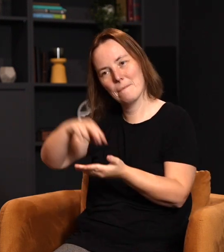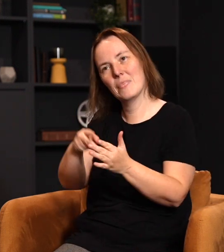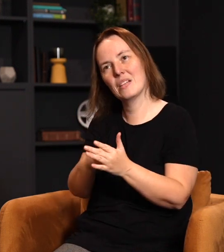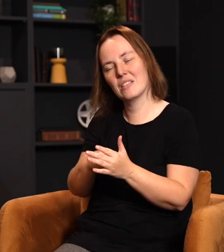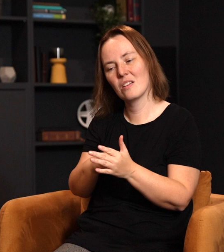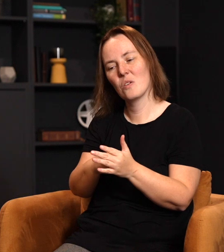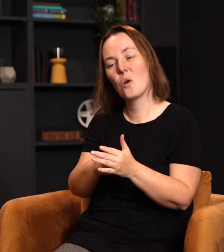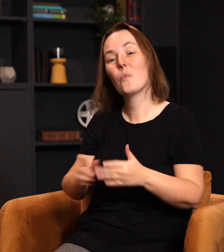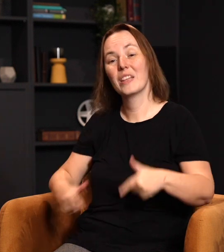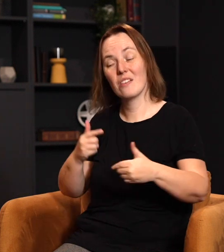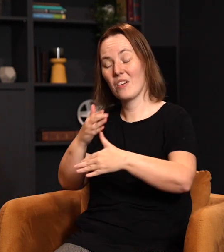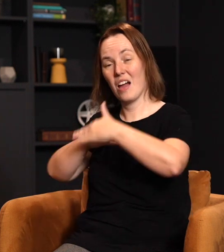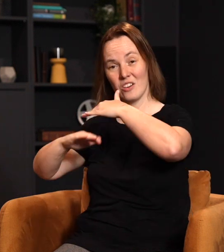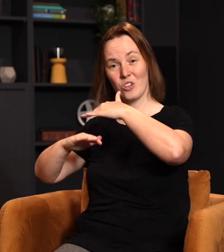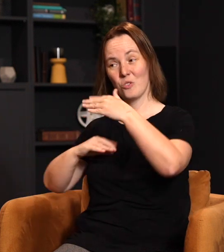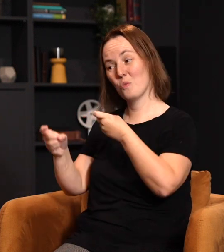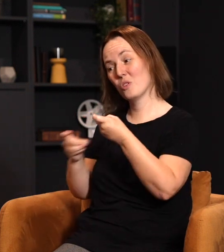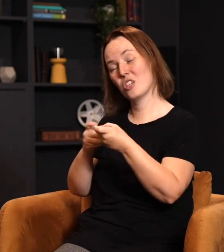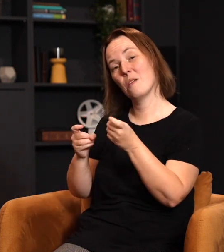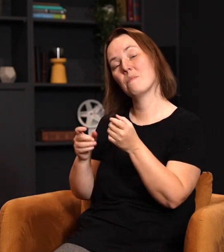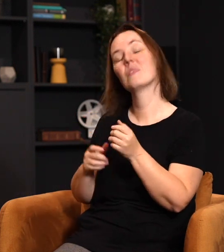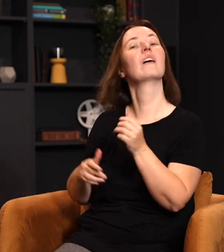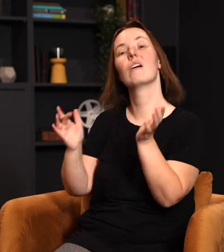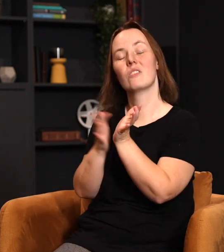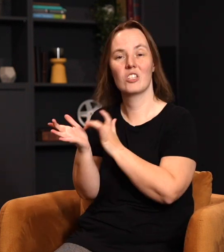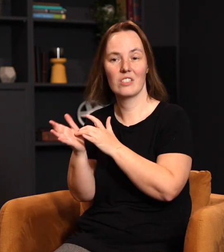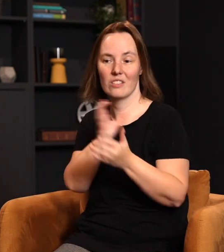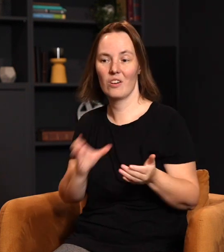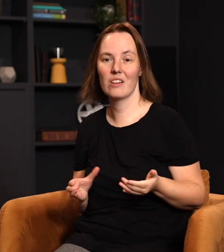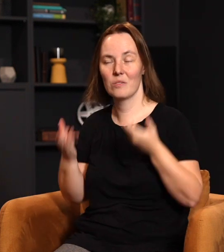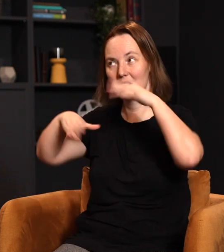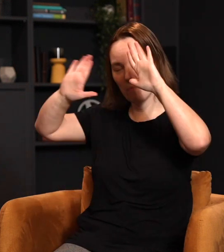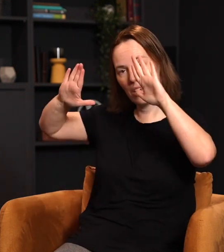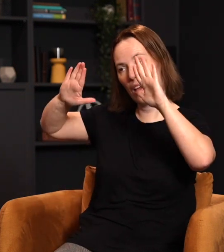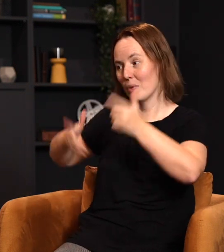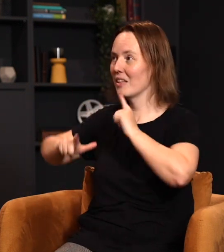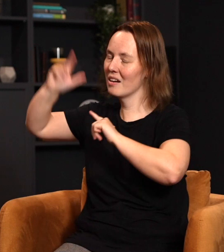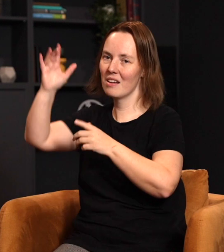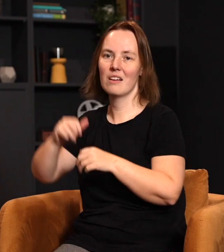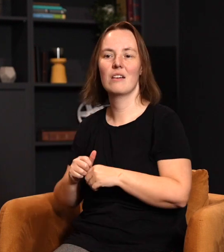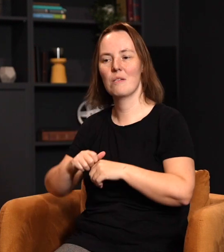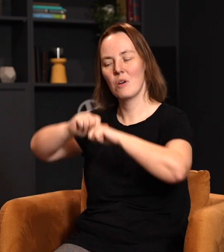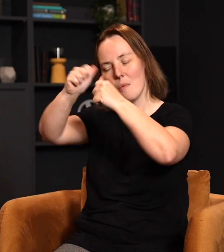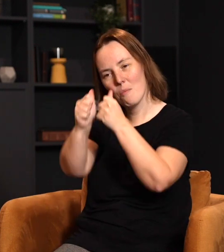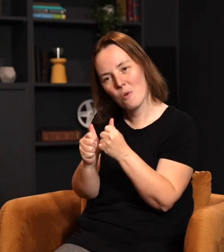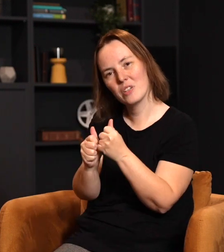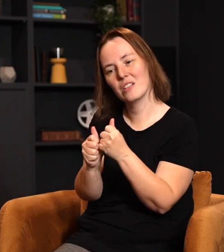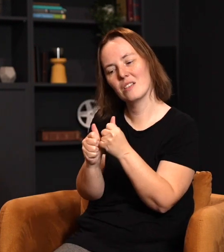rulership of Jesus Christ, when with joy we consciously submit to Jesus Christ, we allow him to shape us by his word,